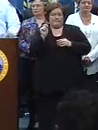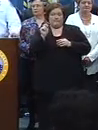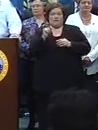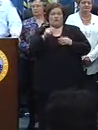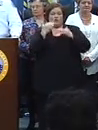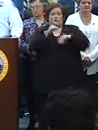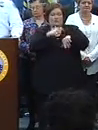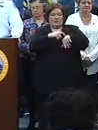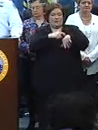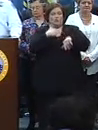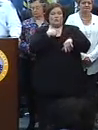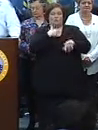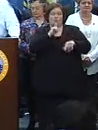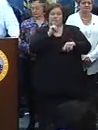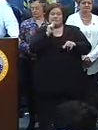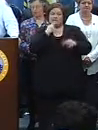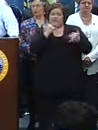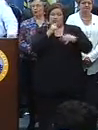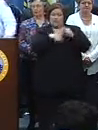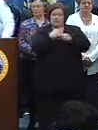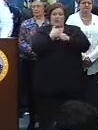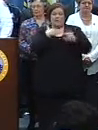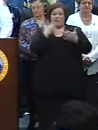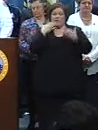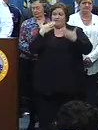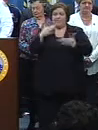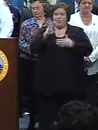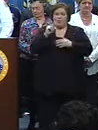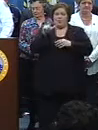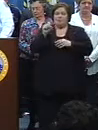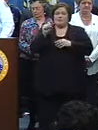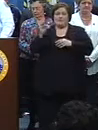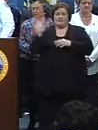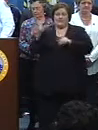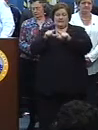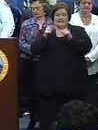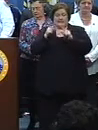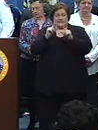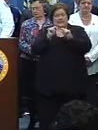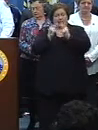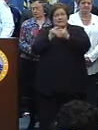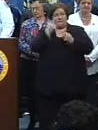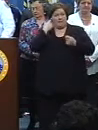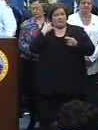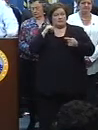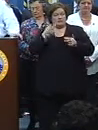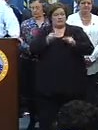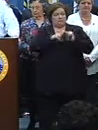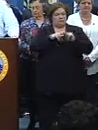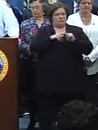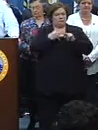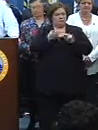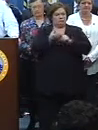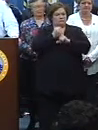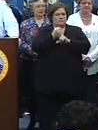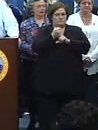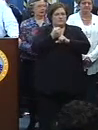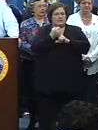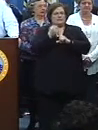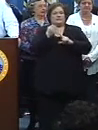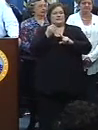Curfew. We really took that serious this year, and I want to thank Commander Walls and his teams because the curfew arrests were up significantly, over four-fold.